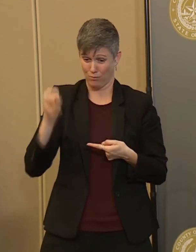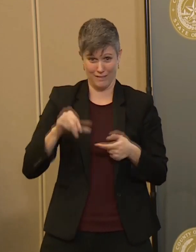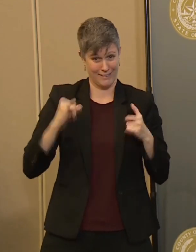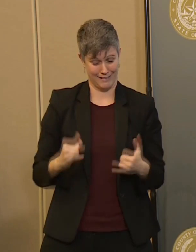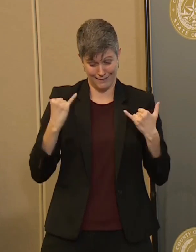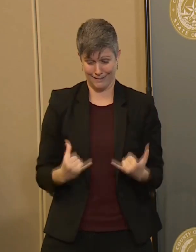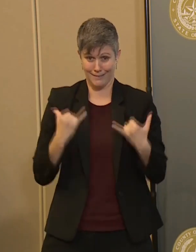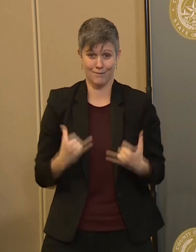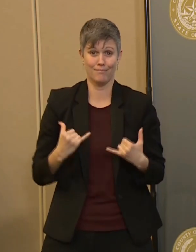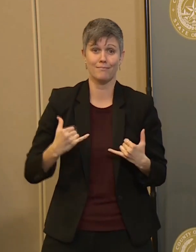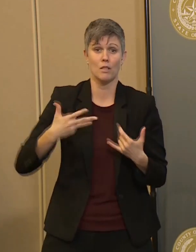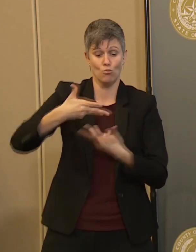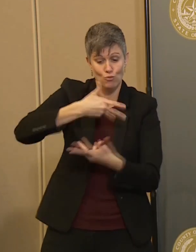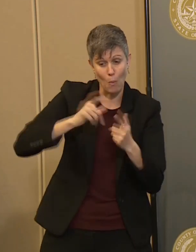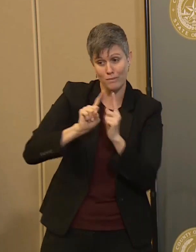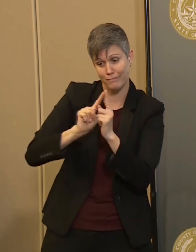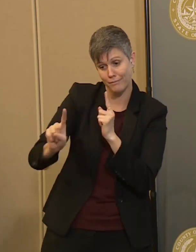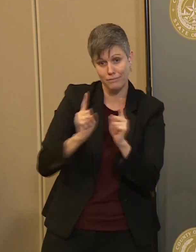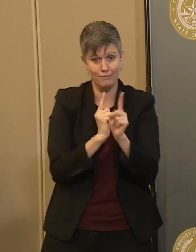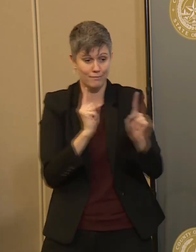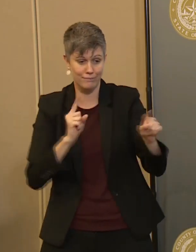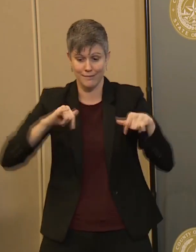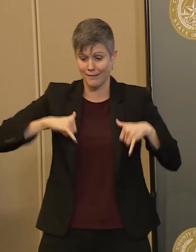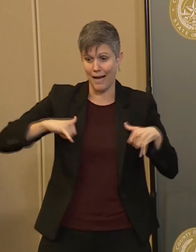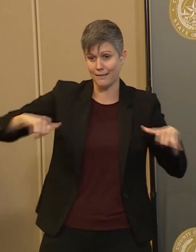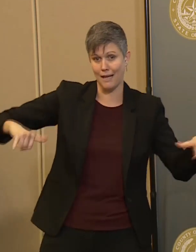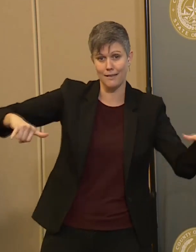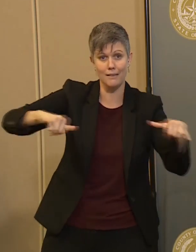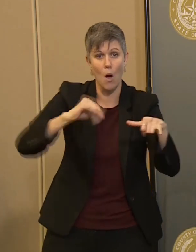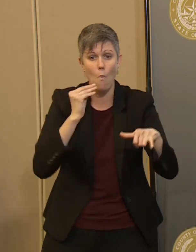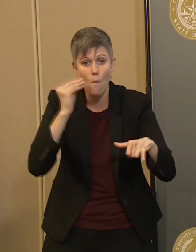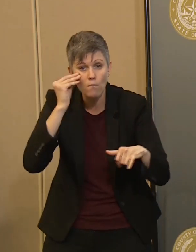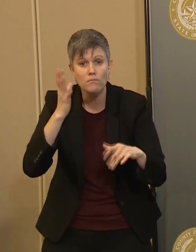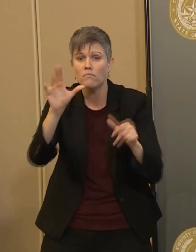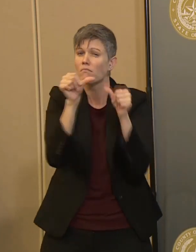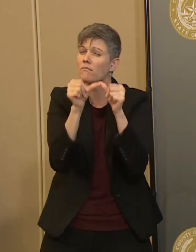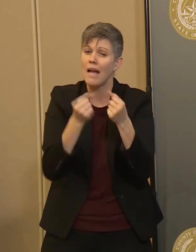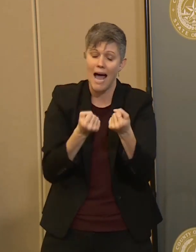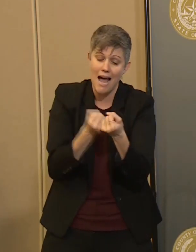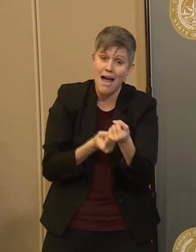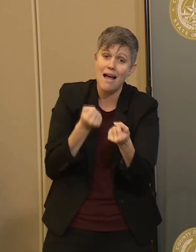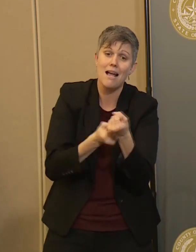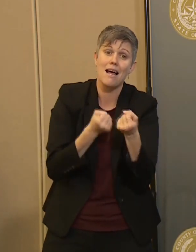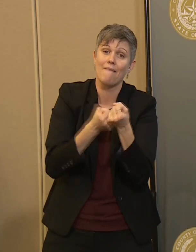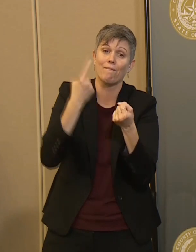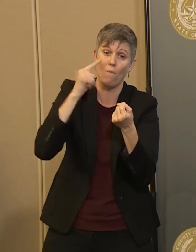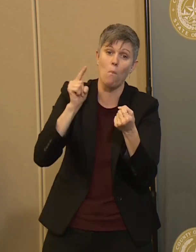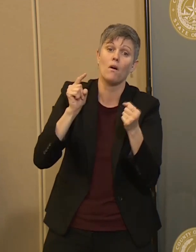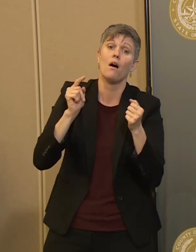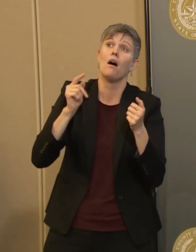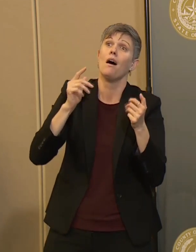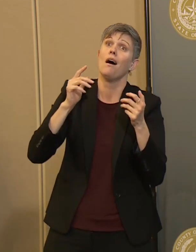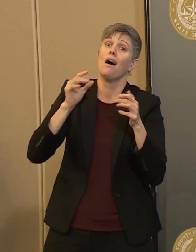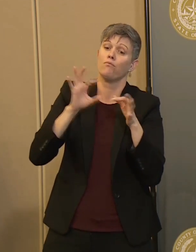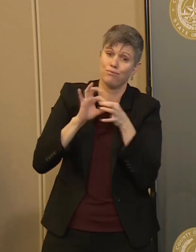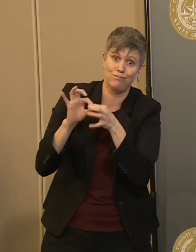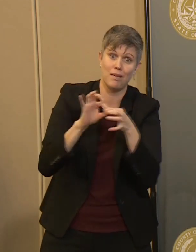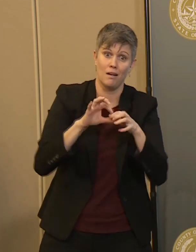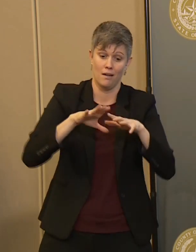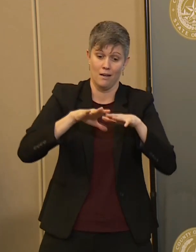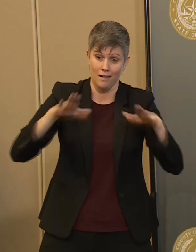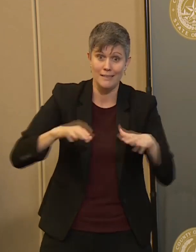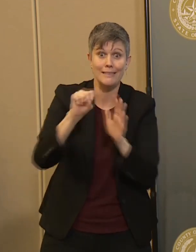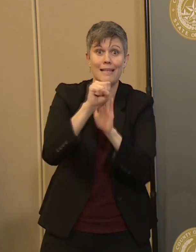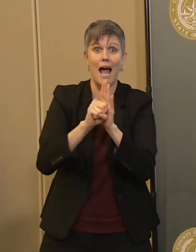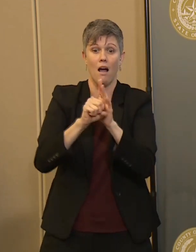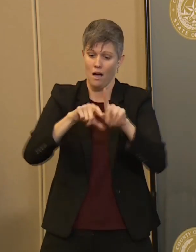interactions. Um, uh, of course, we will continue to advocate for, uh, a unified state and national action.